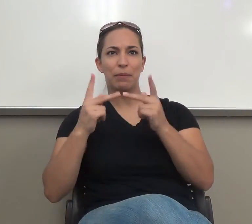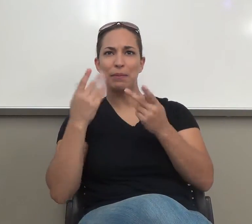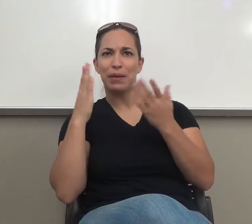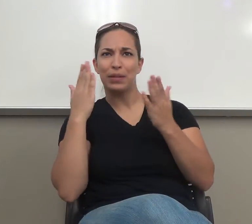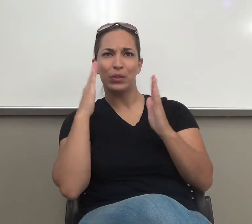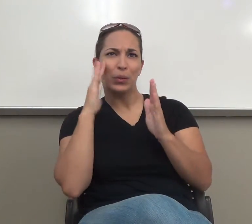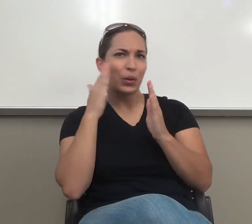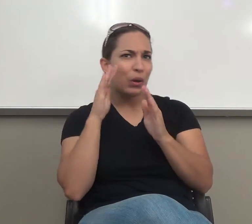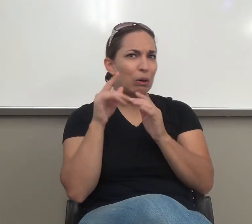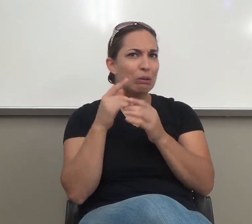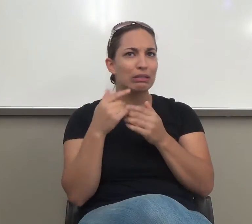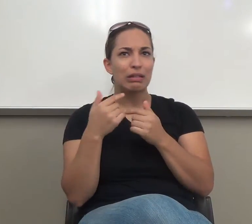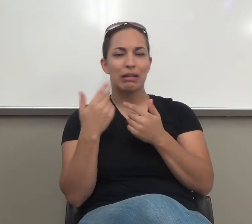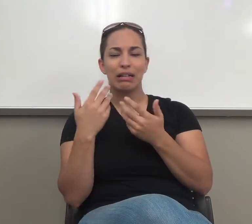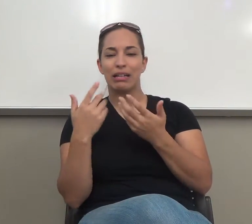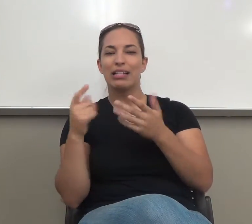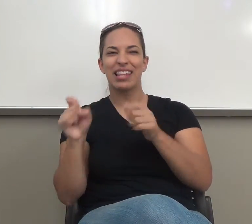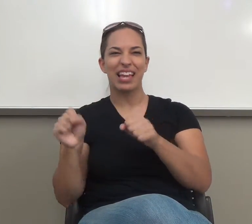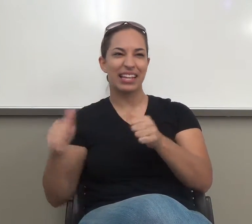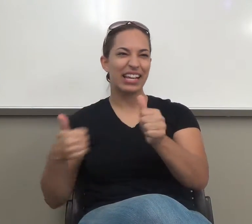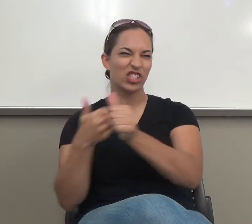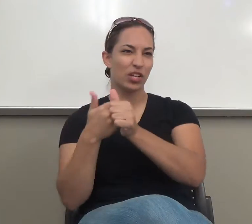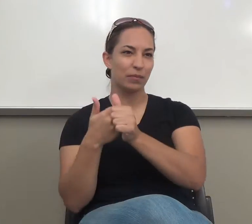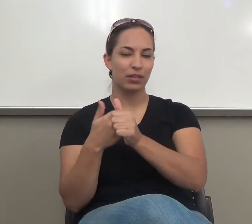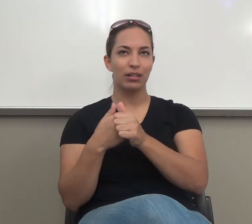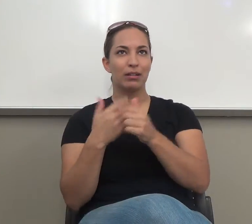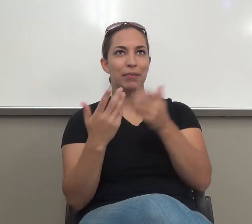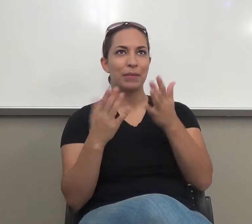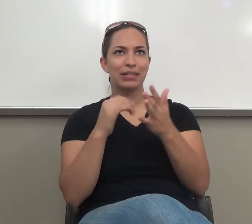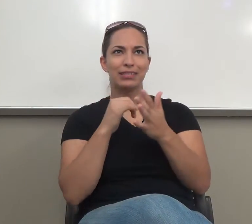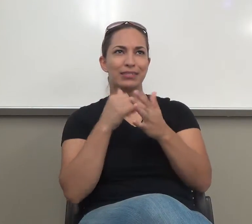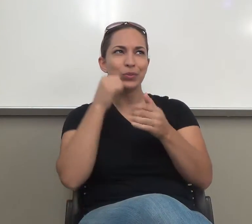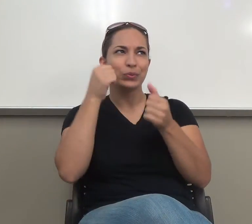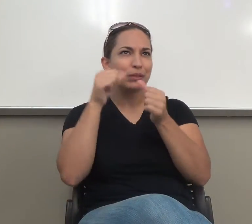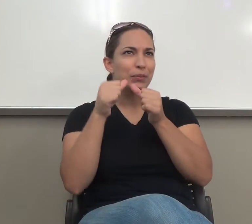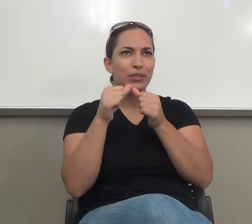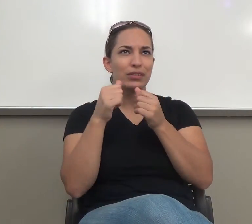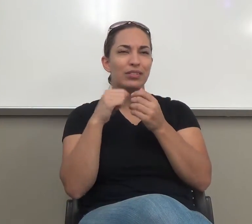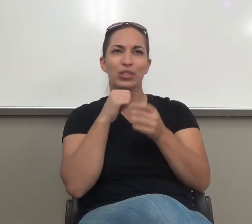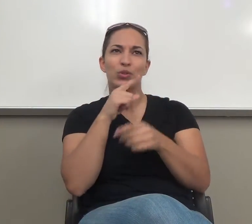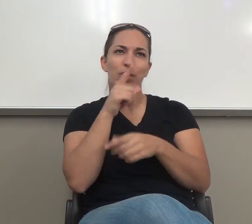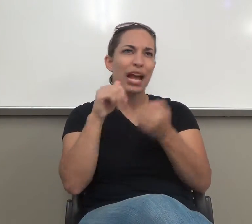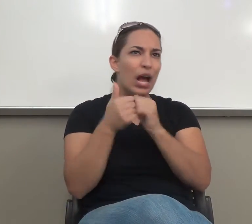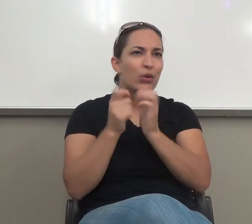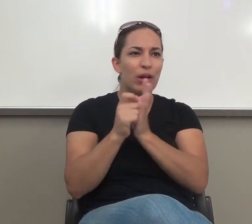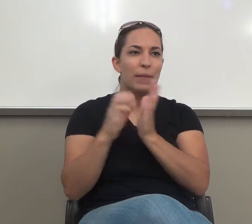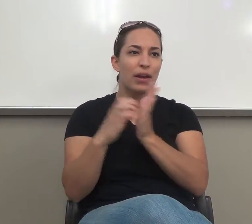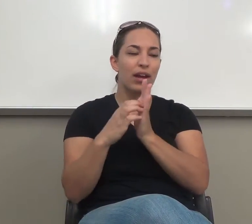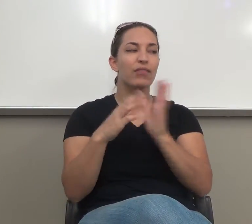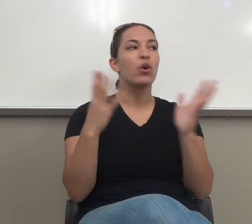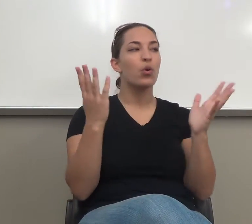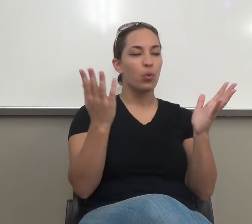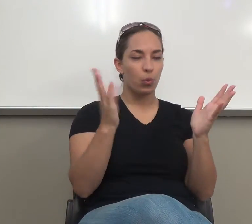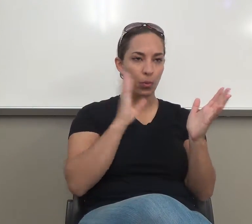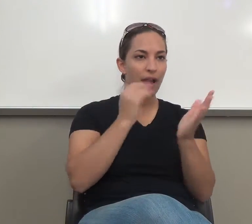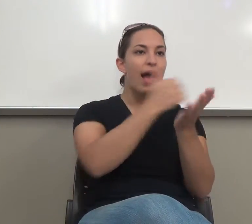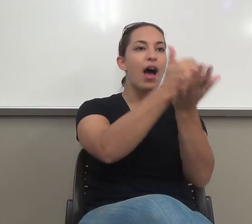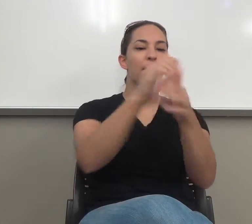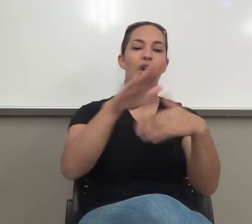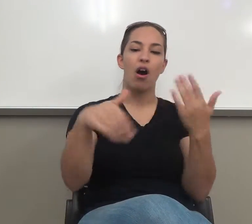this, how do I write a paragraph? We're going to get everybody to that same point, okay? Then after these two,